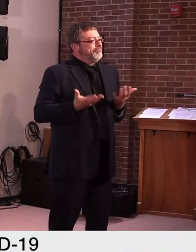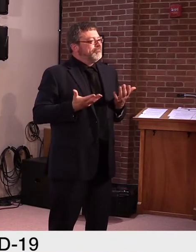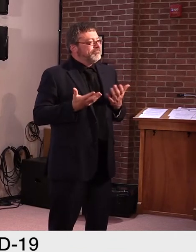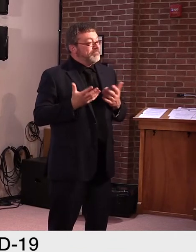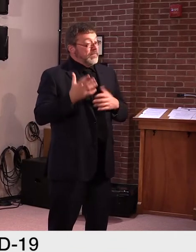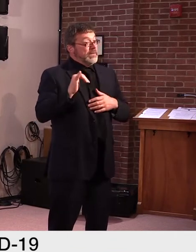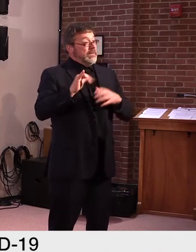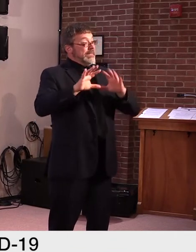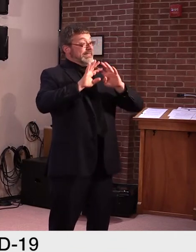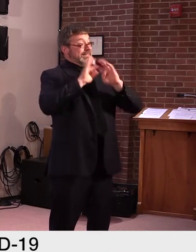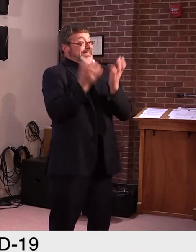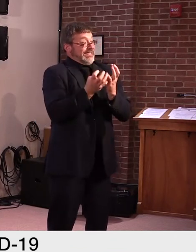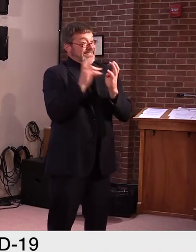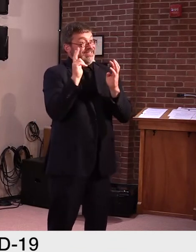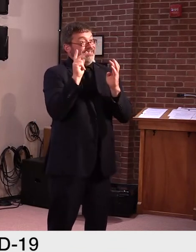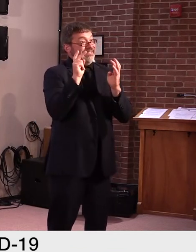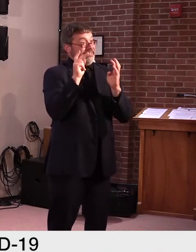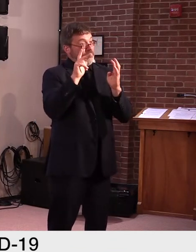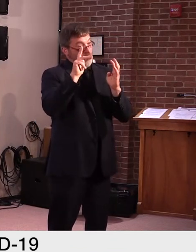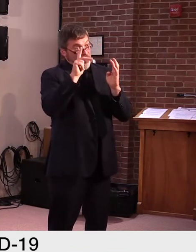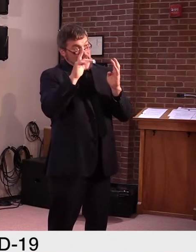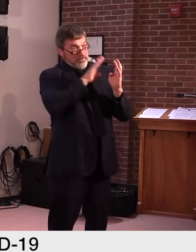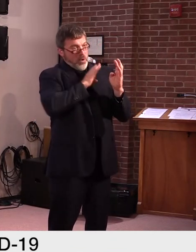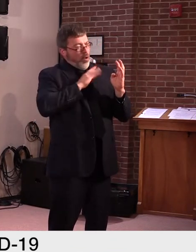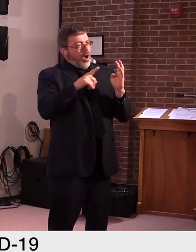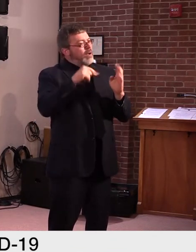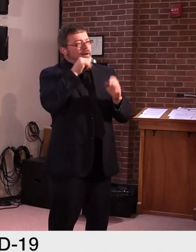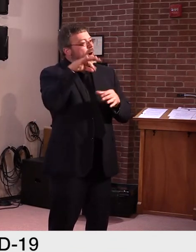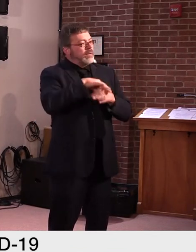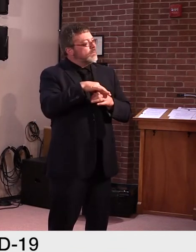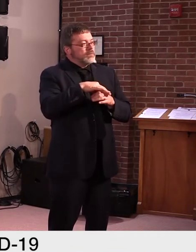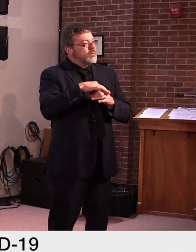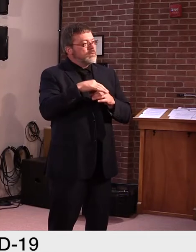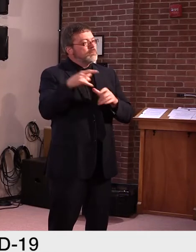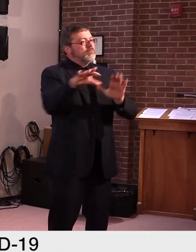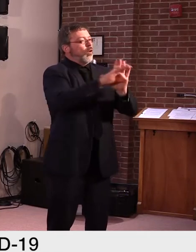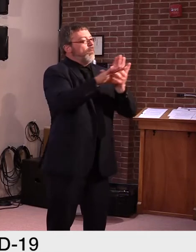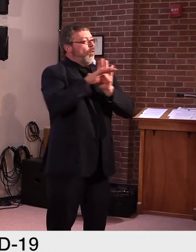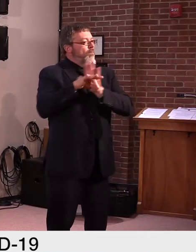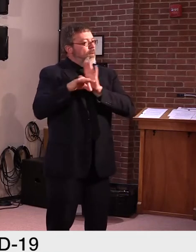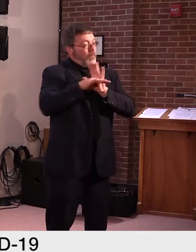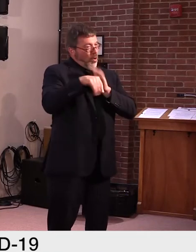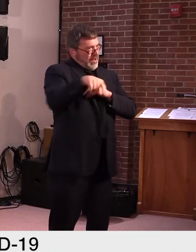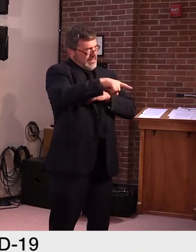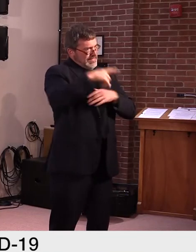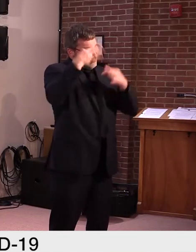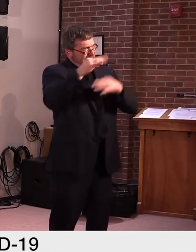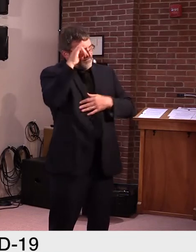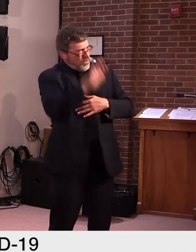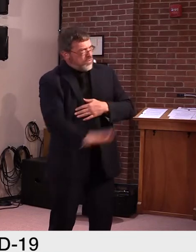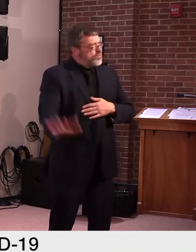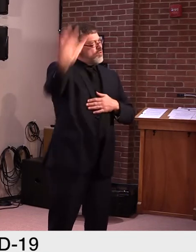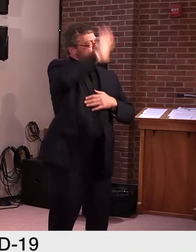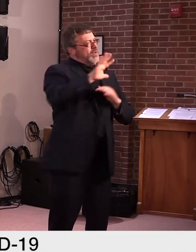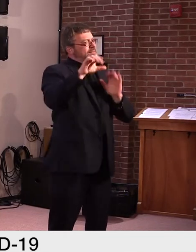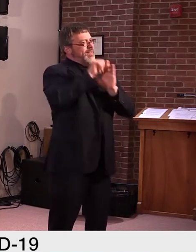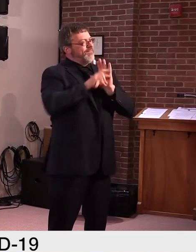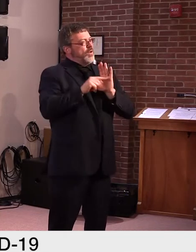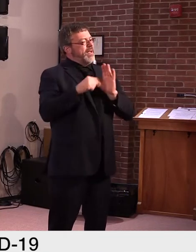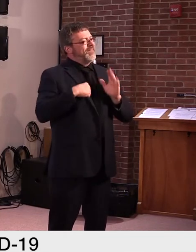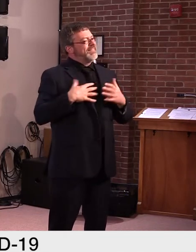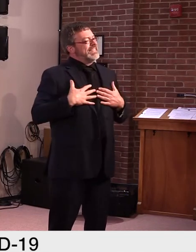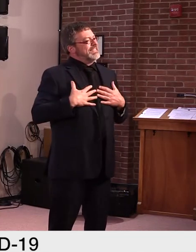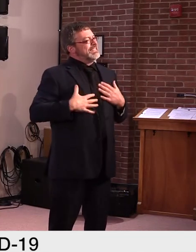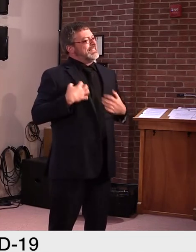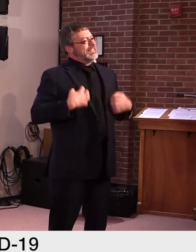forget, uh, this is going to be very difficult and very problematic, uh, for Vermonters. And, and without that accountability, without the oversight,